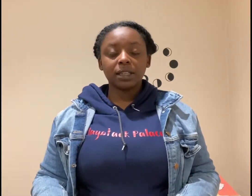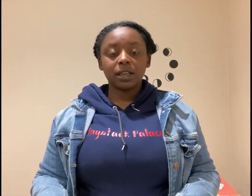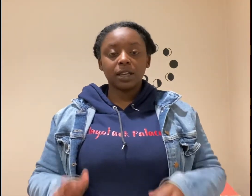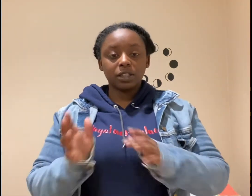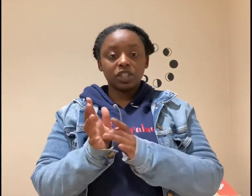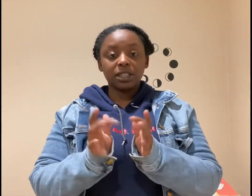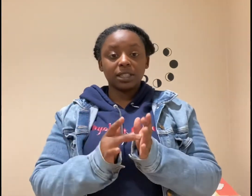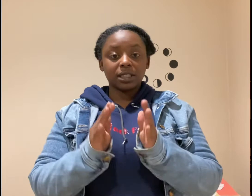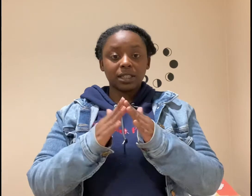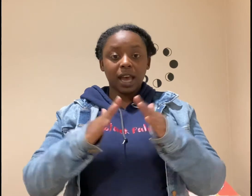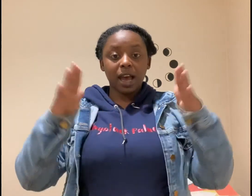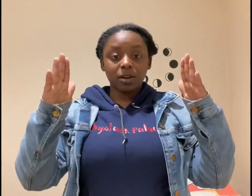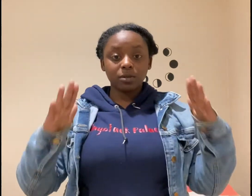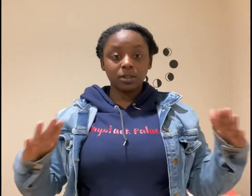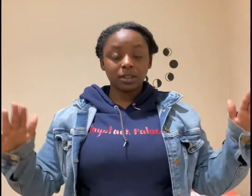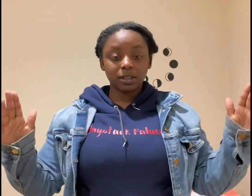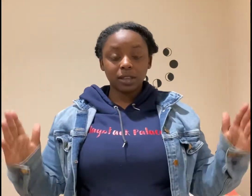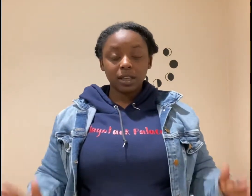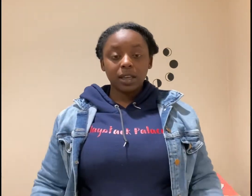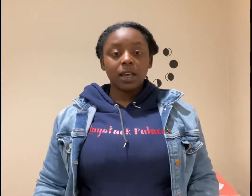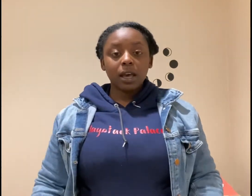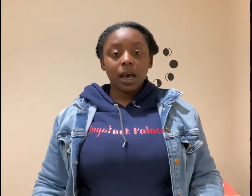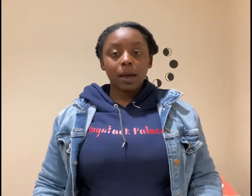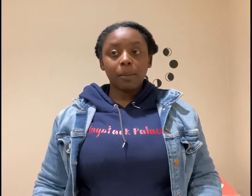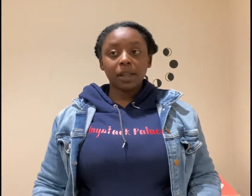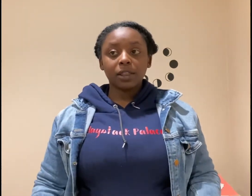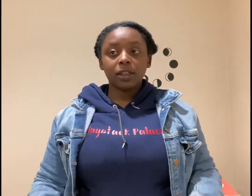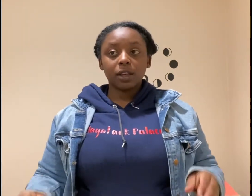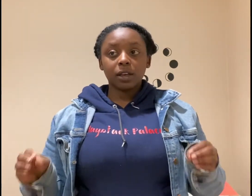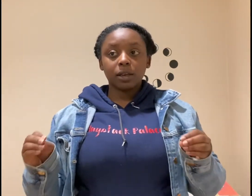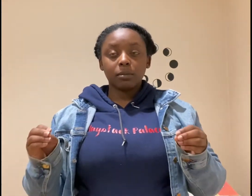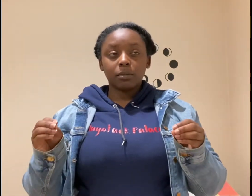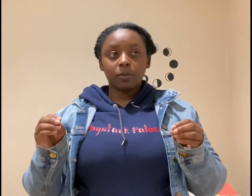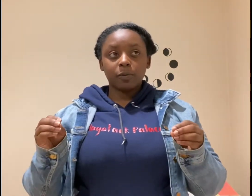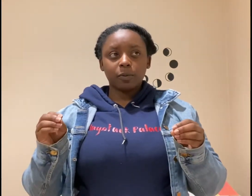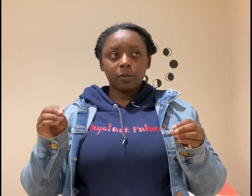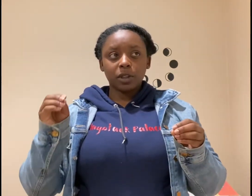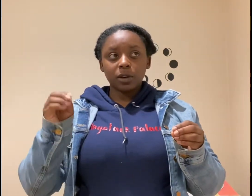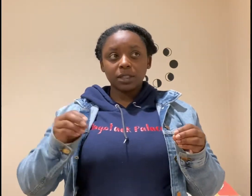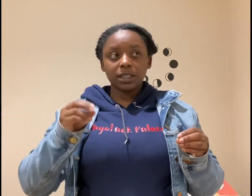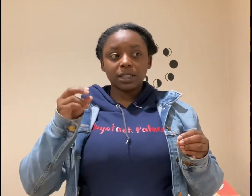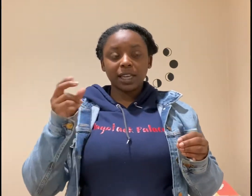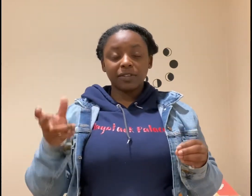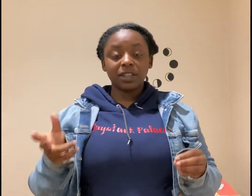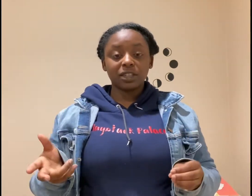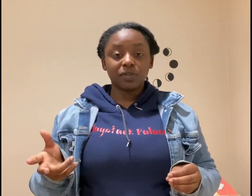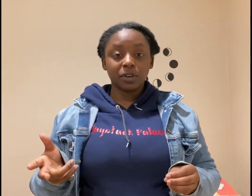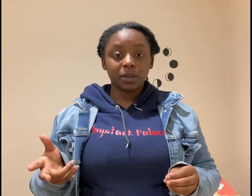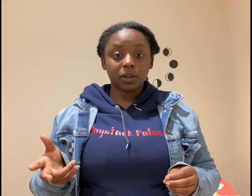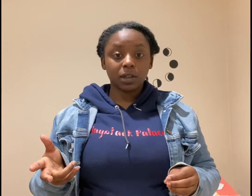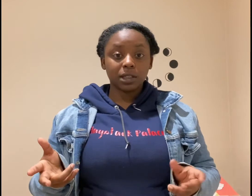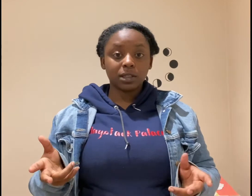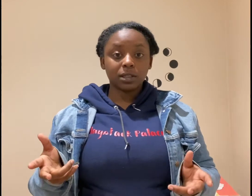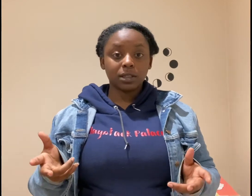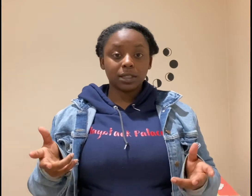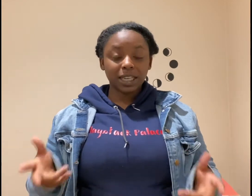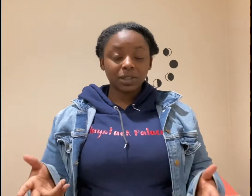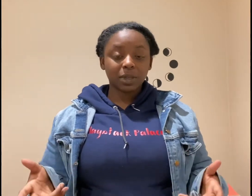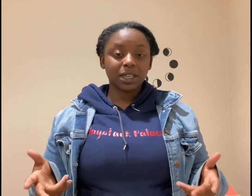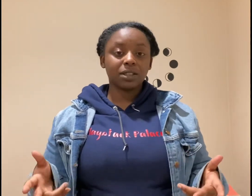Jesus' house, but the closest definition for it, because sanctuary is a